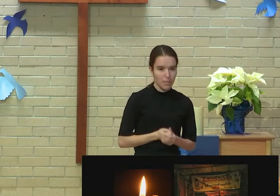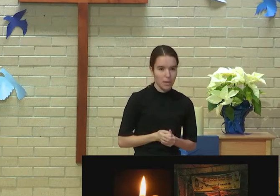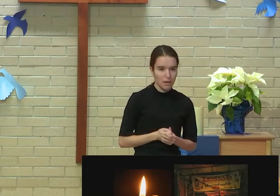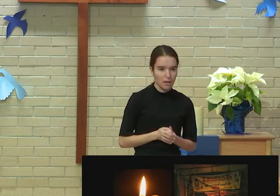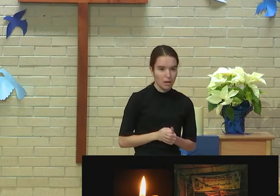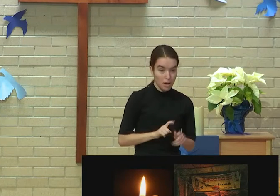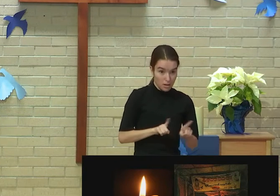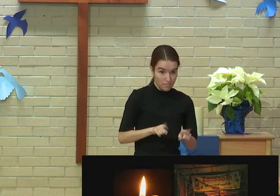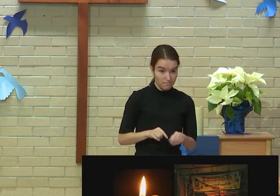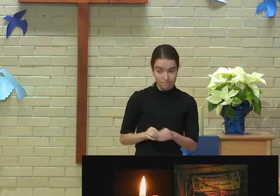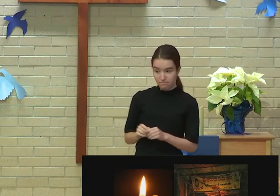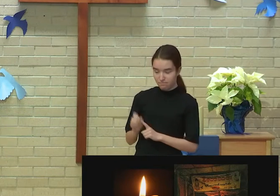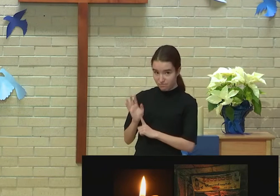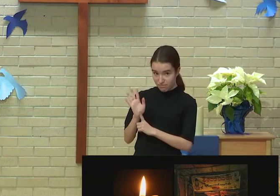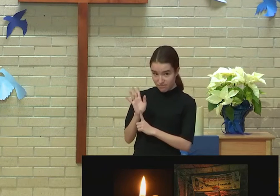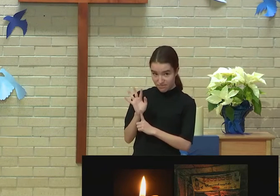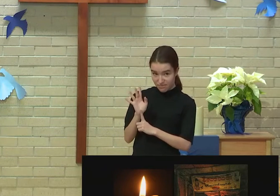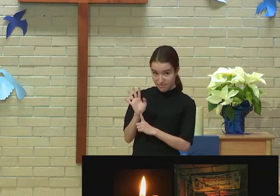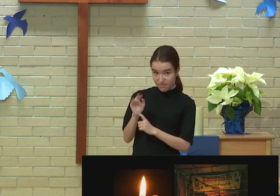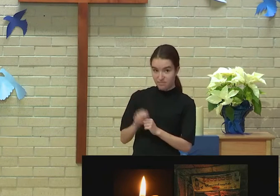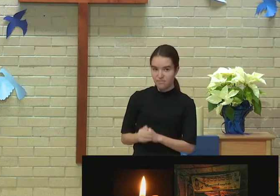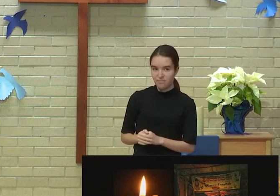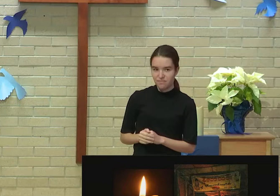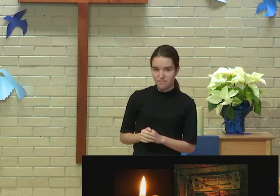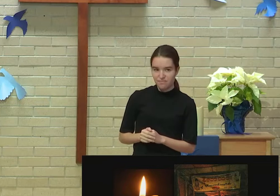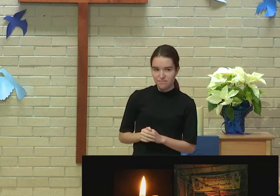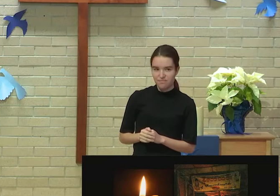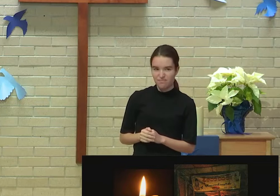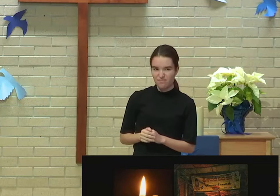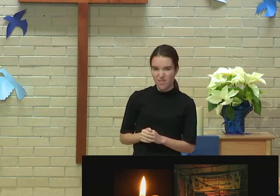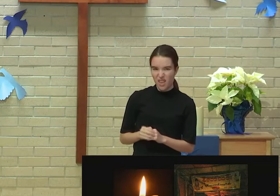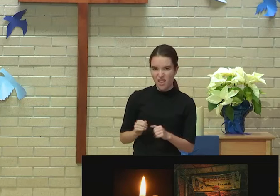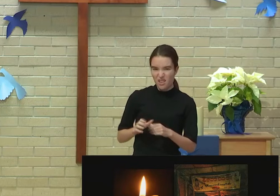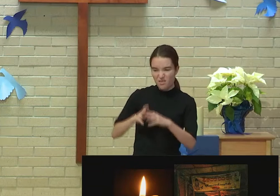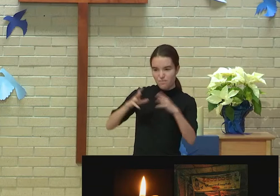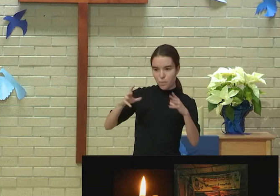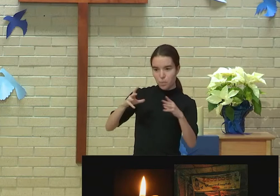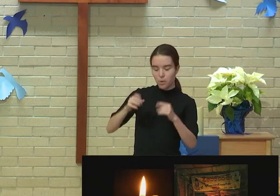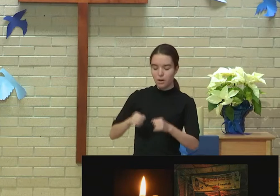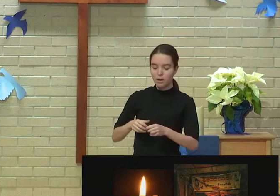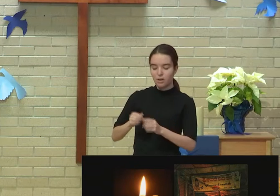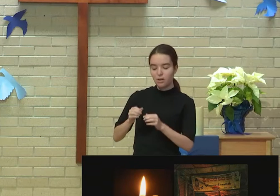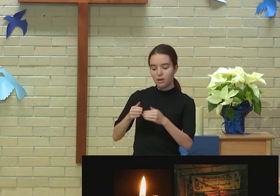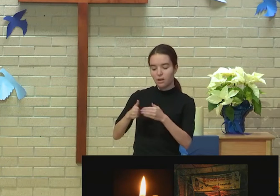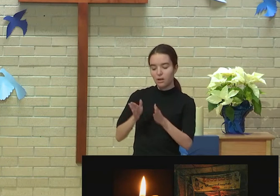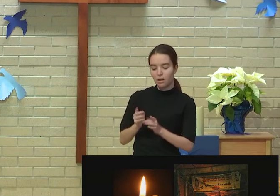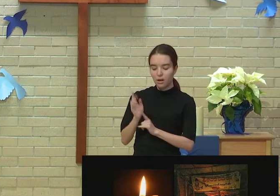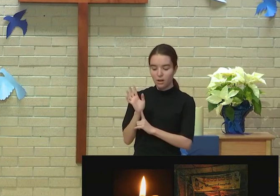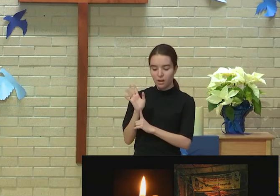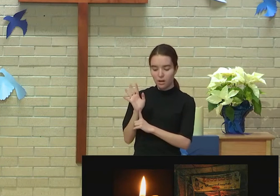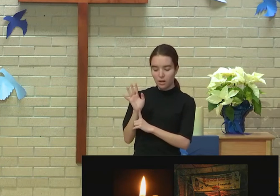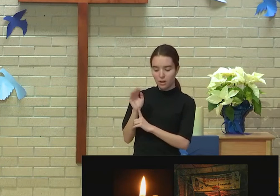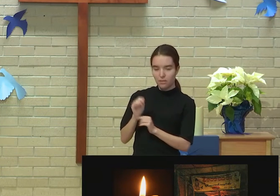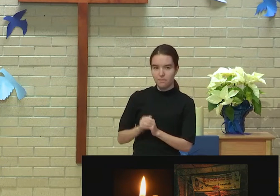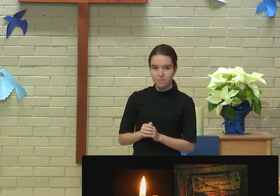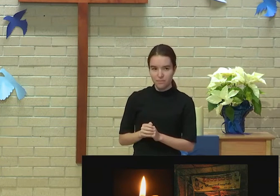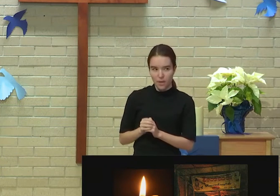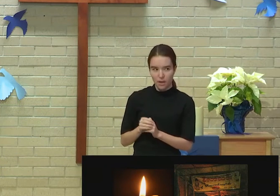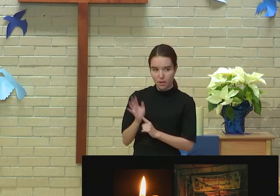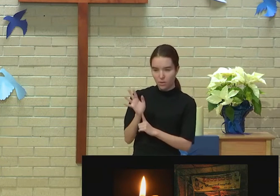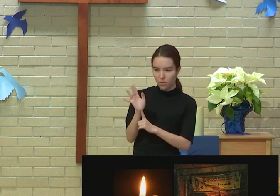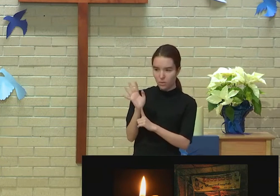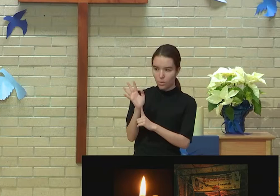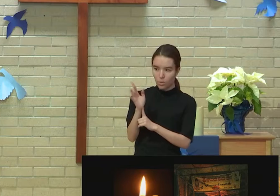But if I take something like a candle, if I walk into a dark space, the thing about a candle is it illuminates in all different kinds of directions at once,